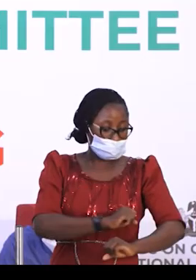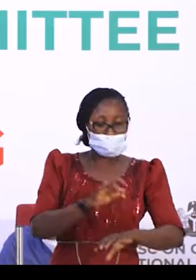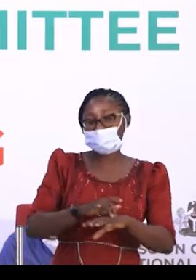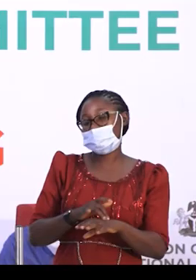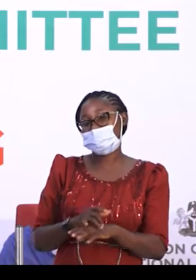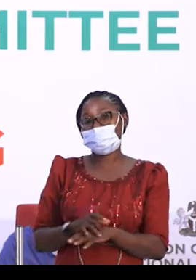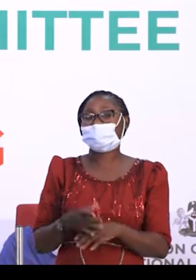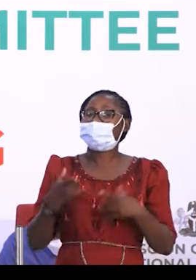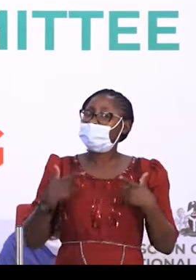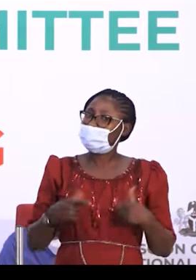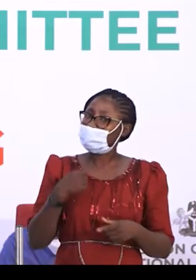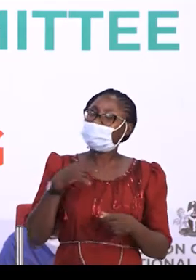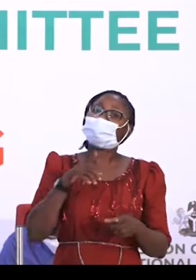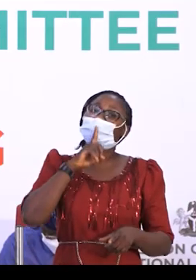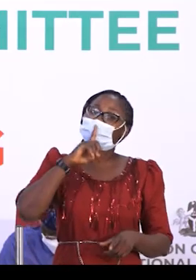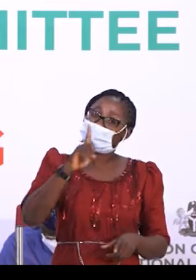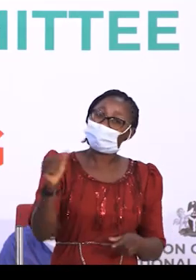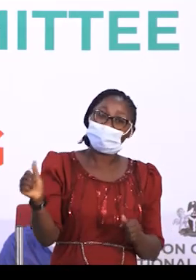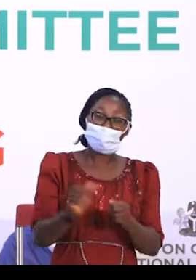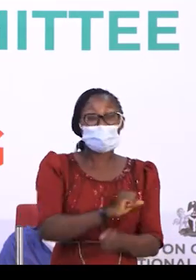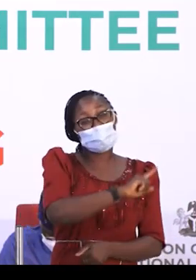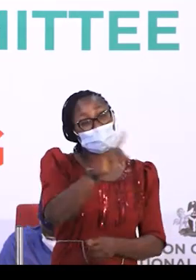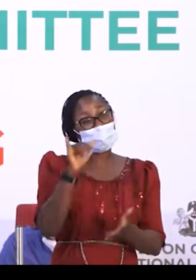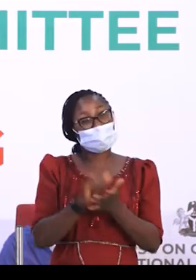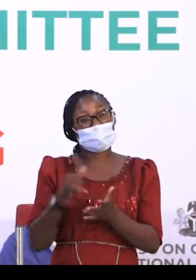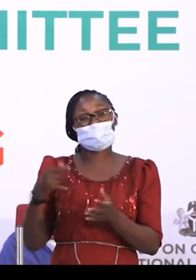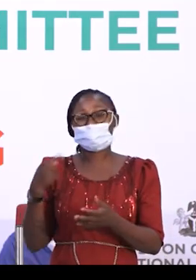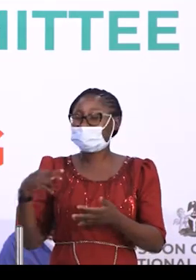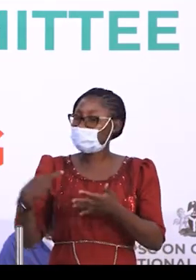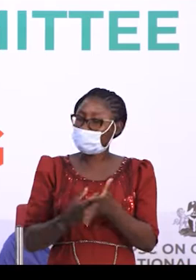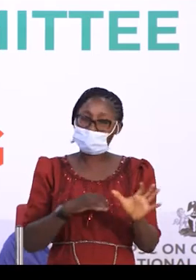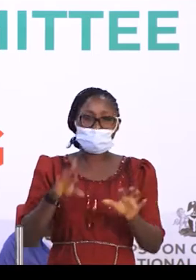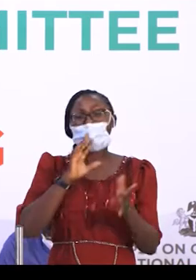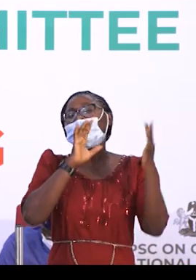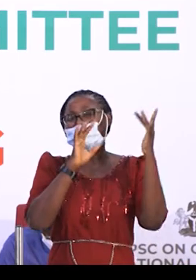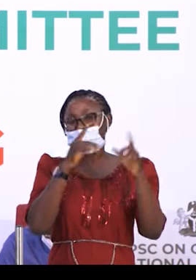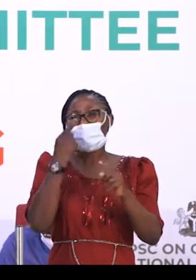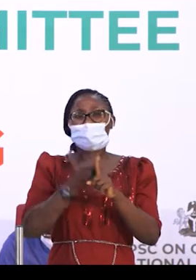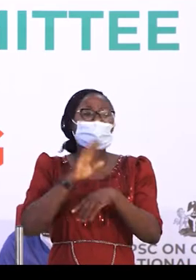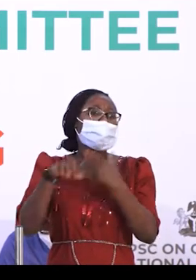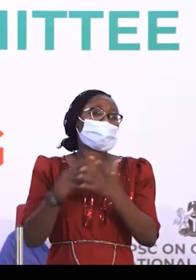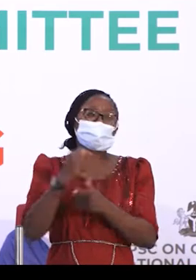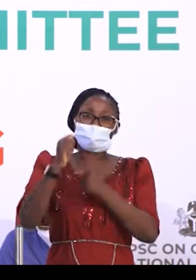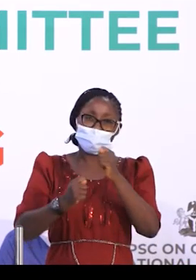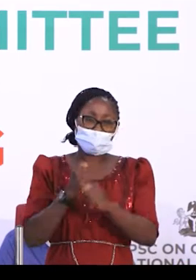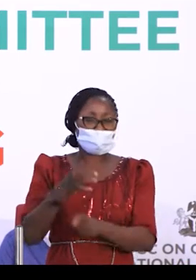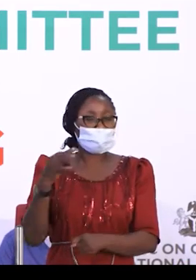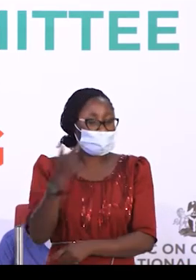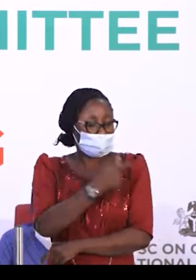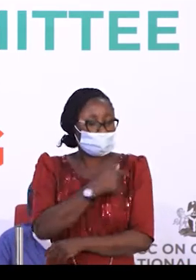Let me again assure everyone that reactions are expected from all types of vaccinations.